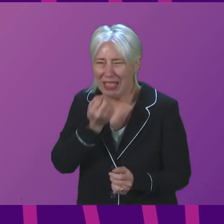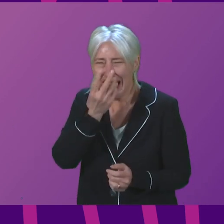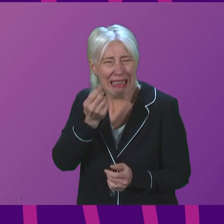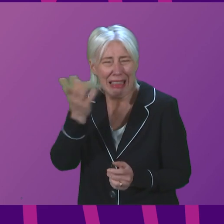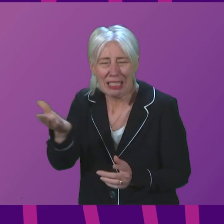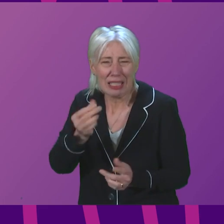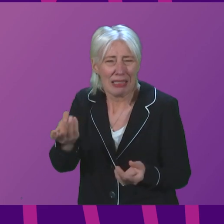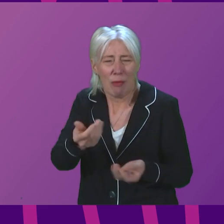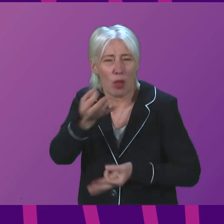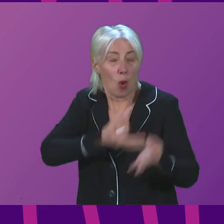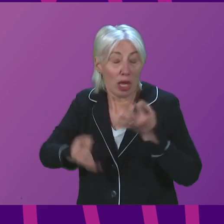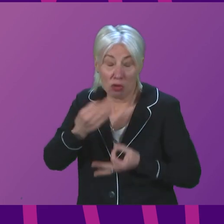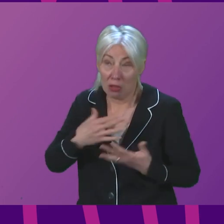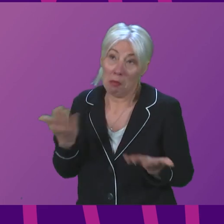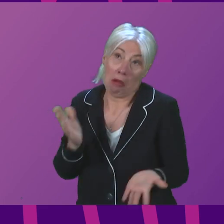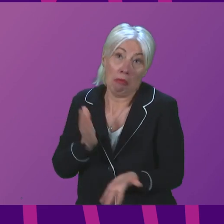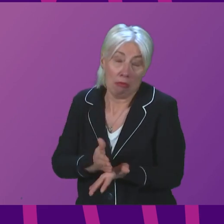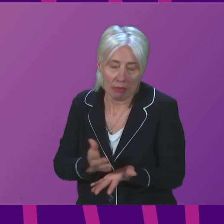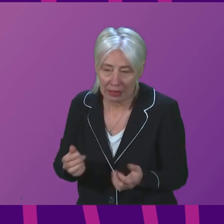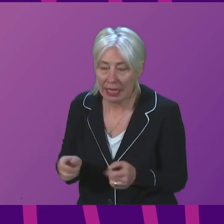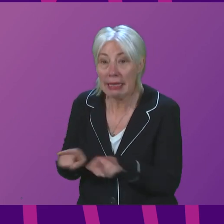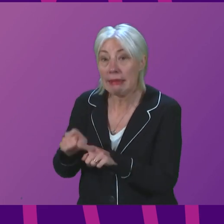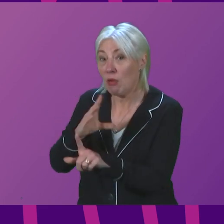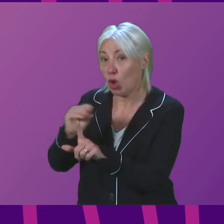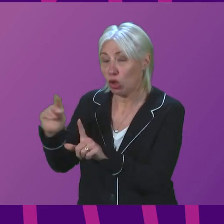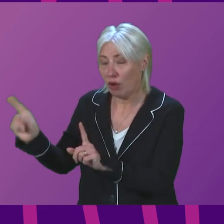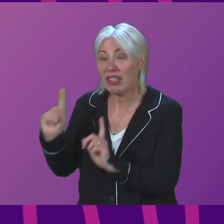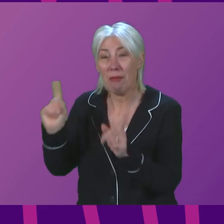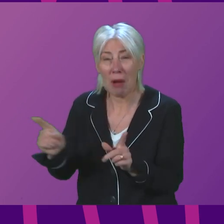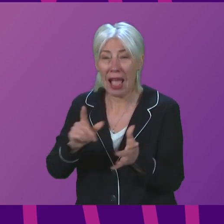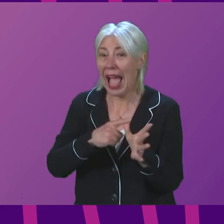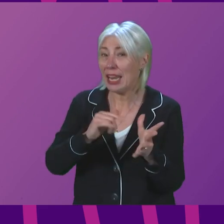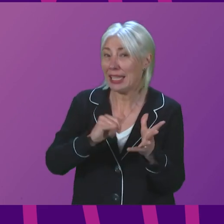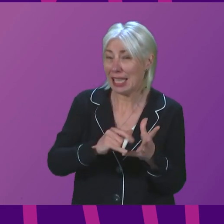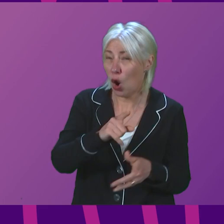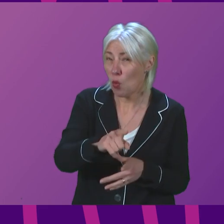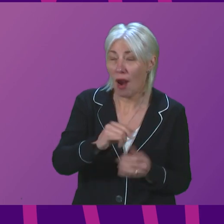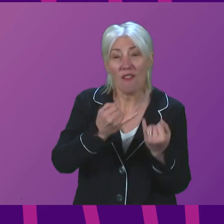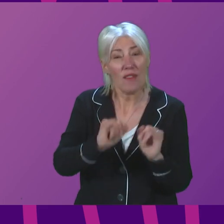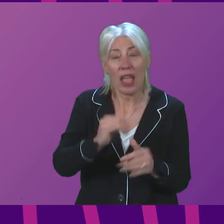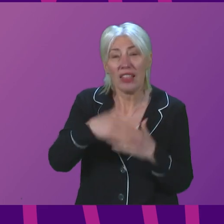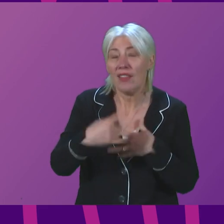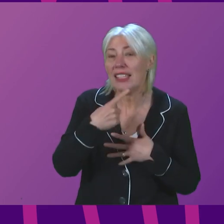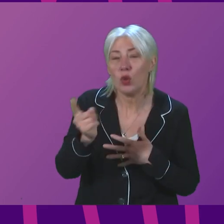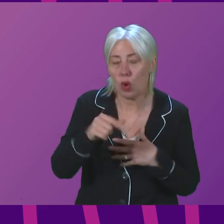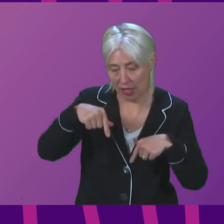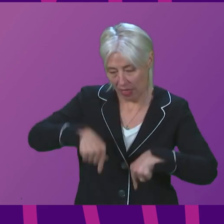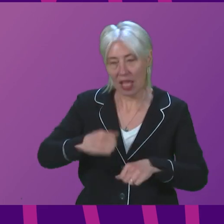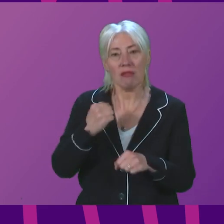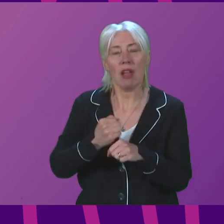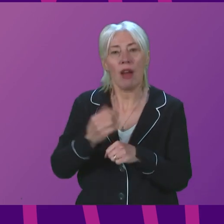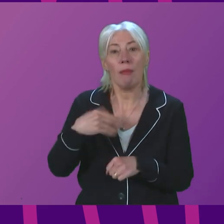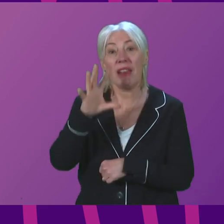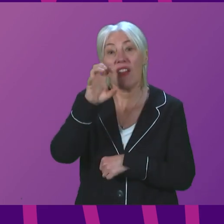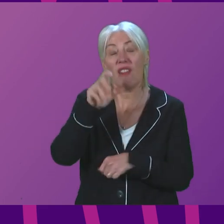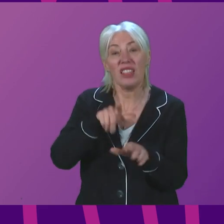their questioning today. Well, I'll come on to that in a second. But what Anna Sarwar failed, of course, to mention is that this government has had 15